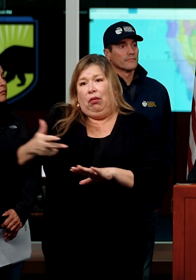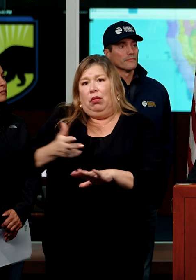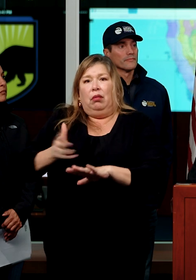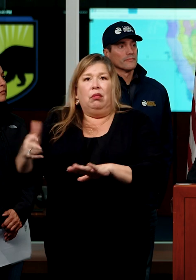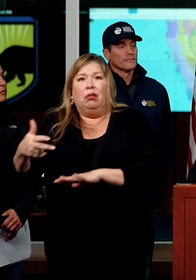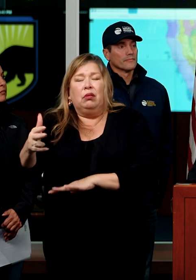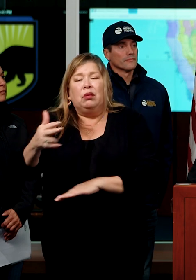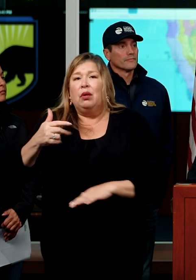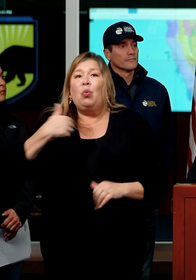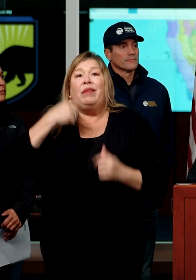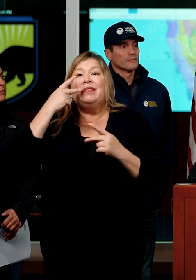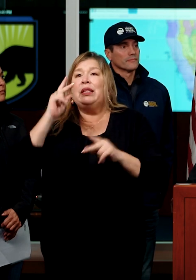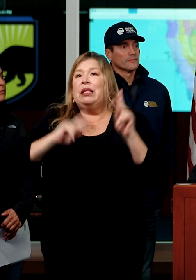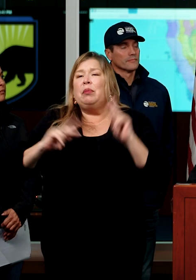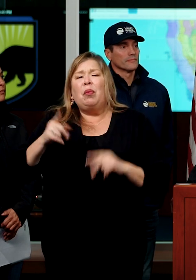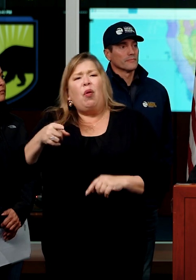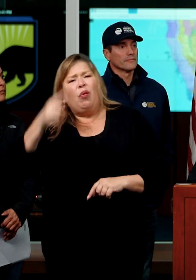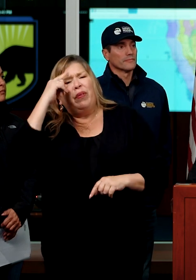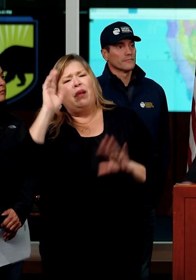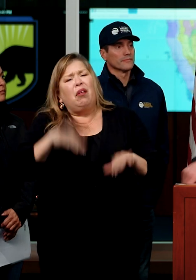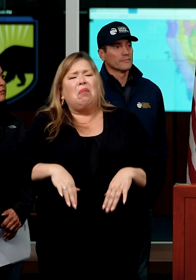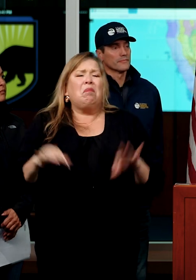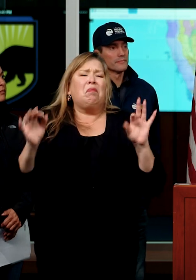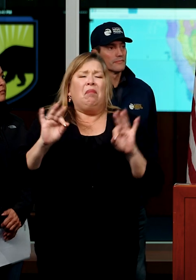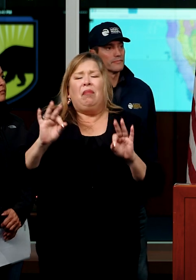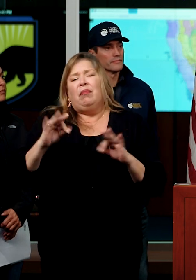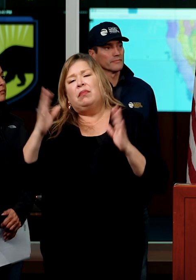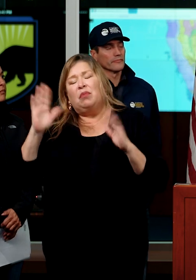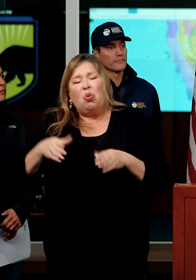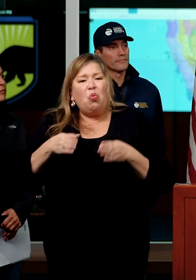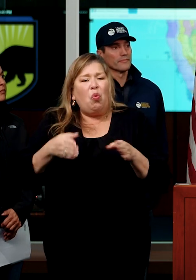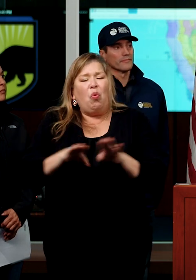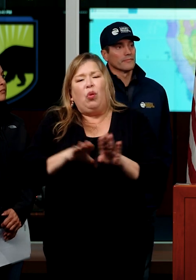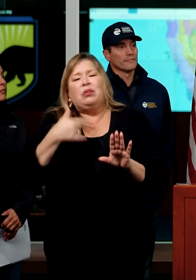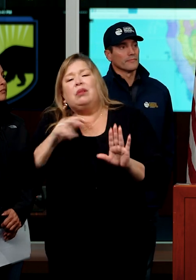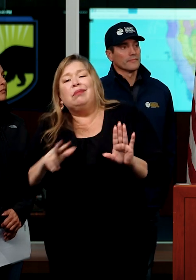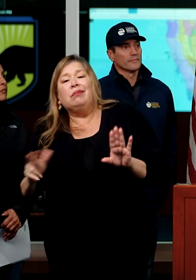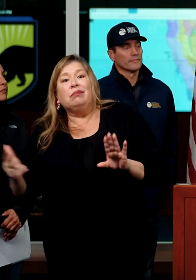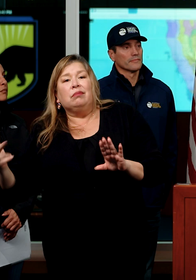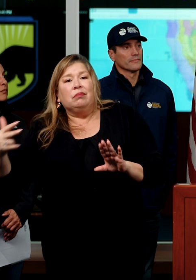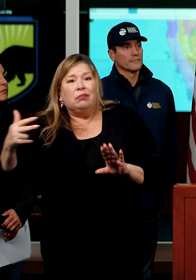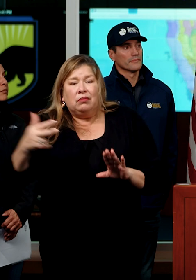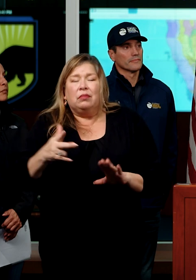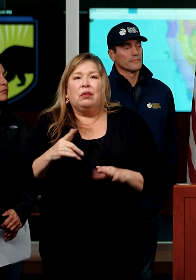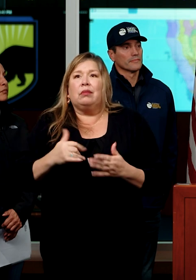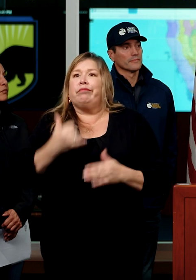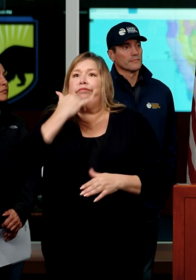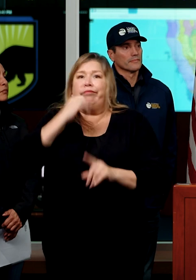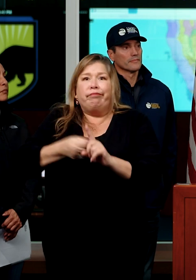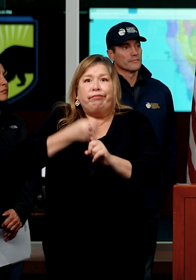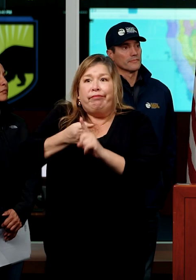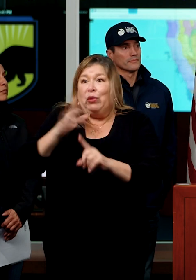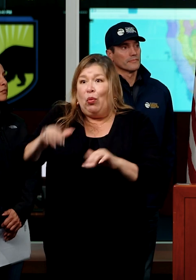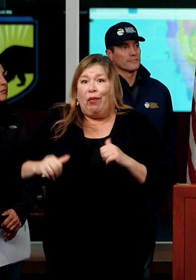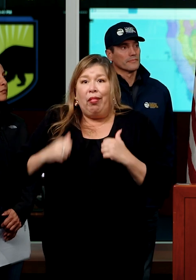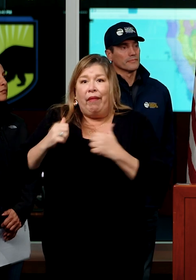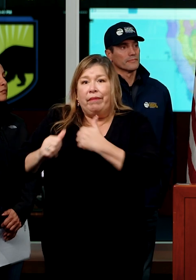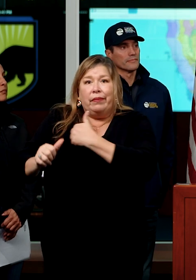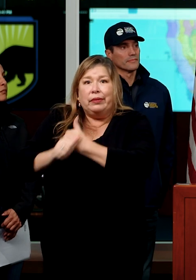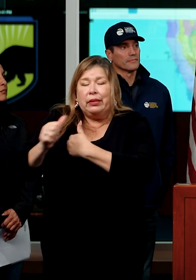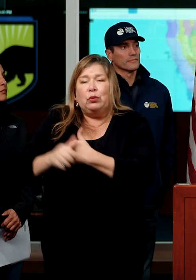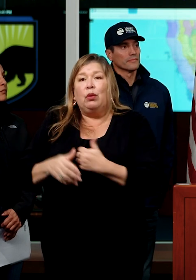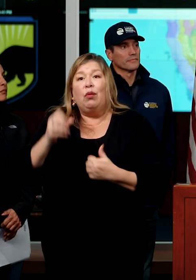around these detours because they don't see any obstacles. They think everything is fine and putting their lives at risk or putting first